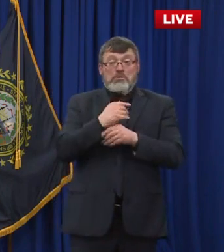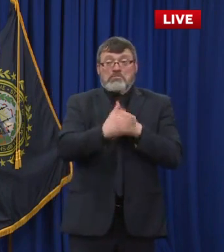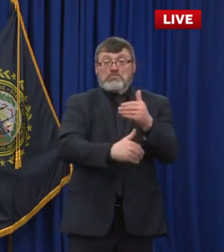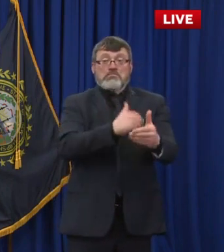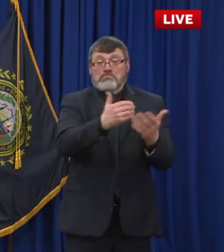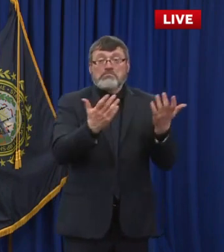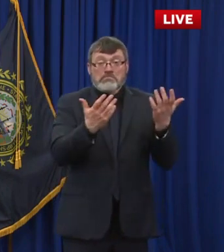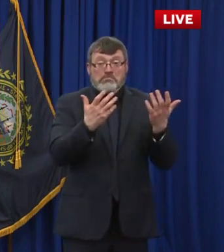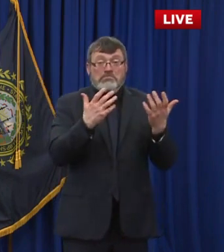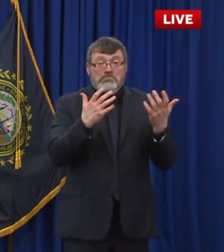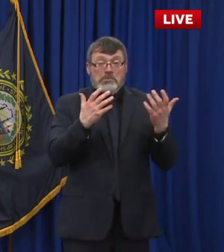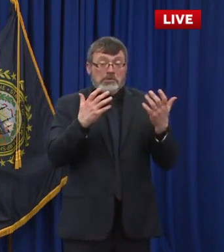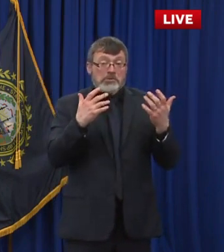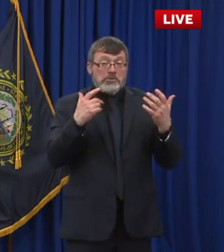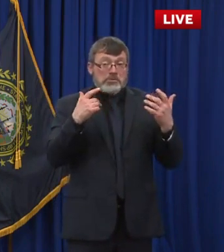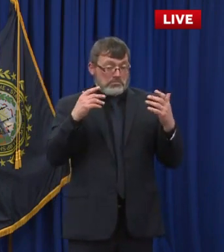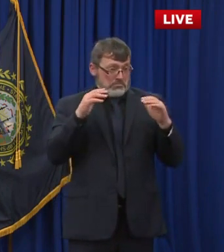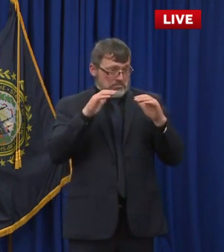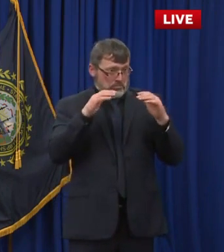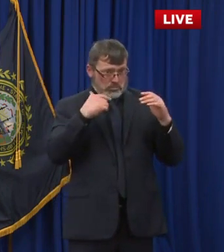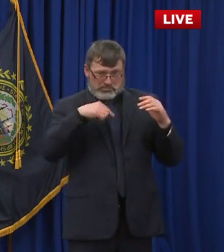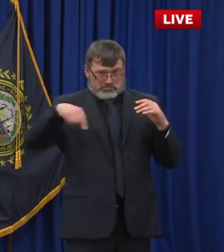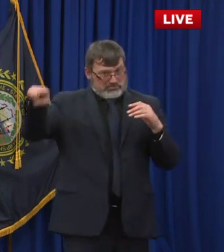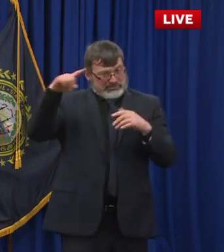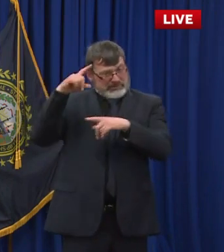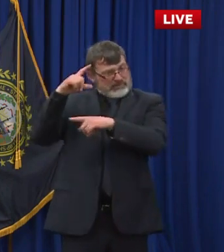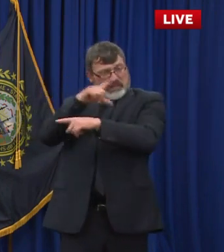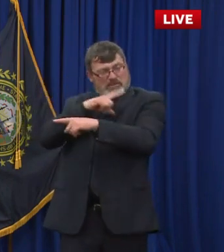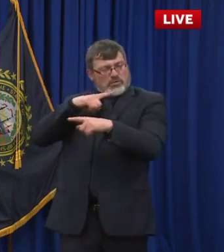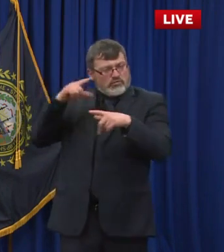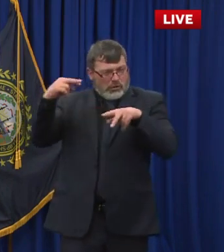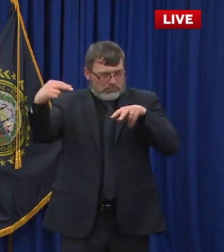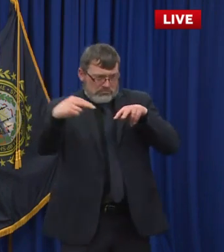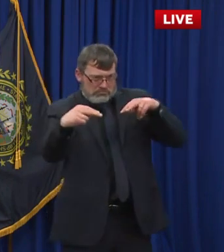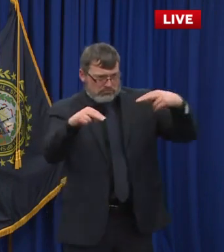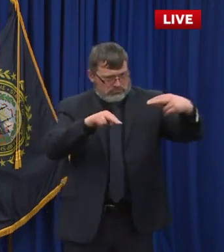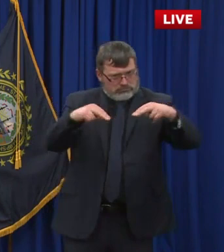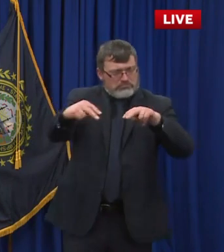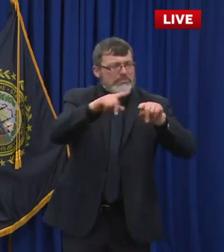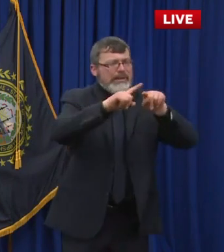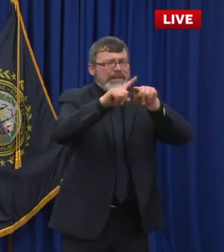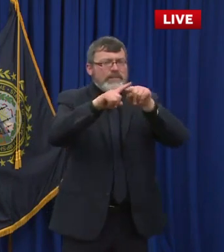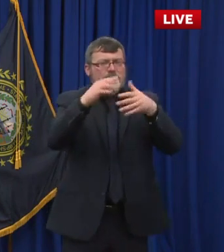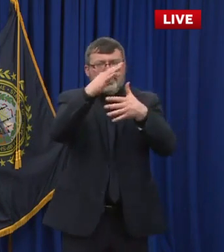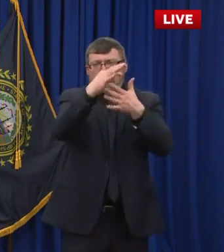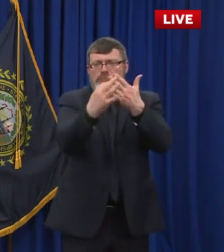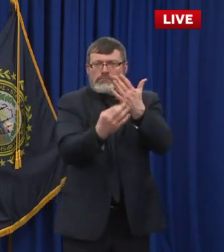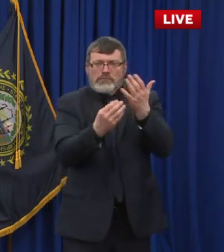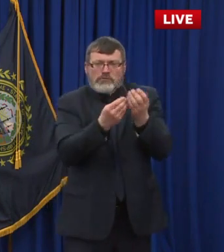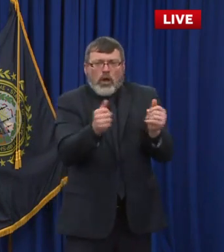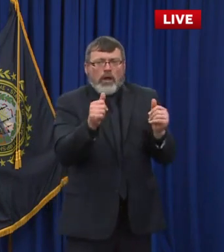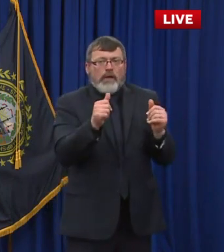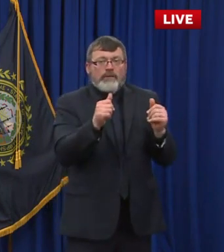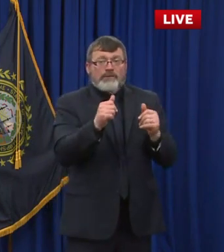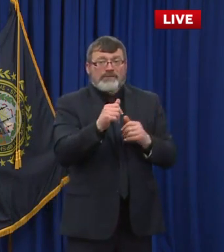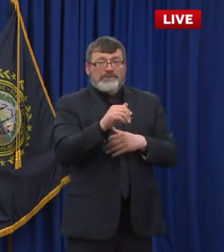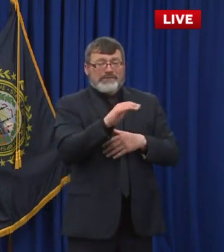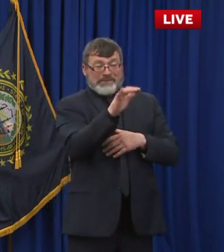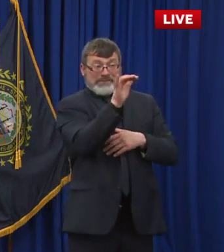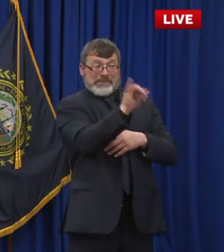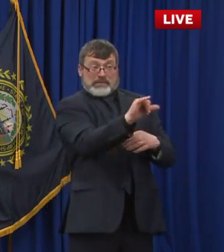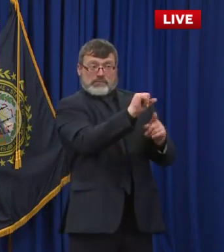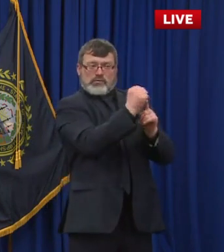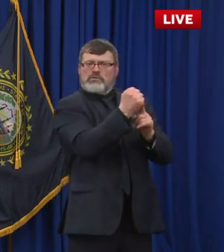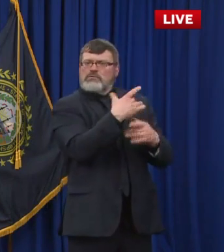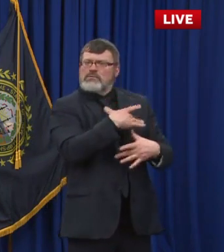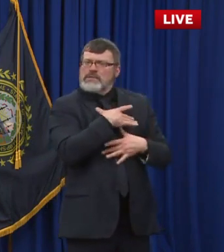angles. The only silver lining of any of this is the fact that in a state like New Hampshire, we're talking about 300 votes, and that's not to be minimized.